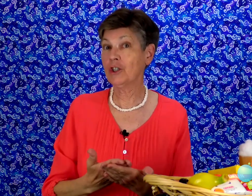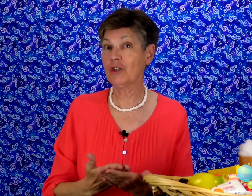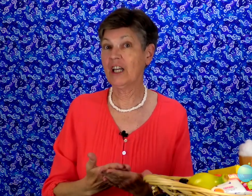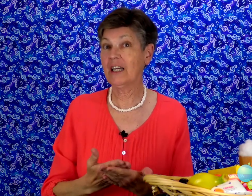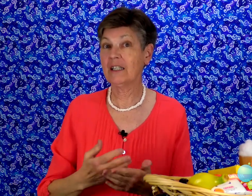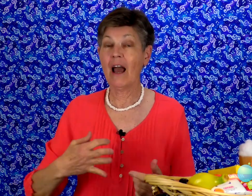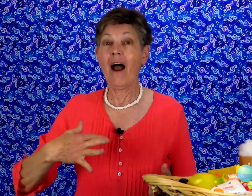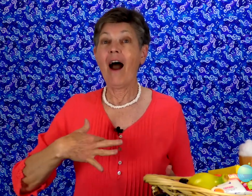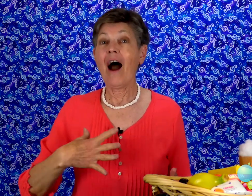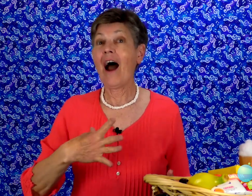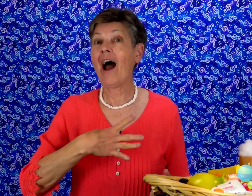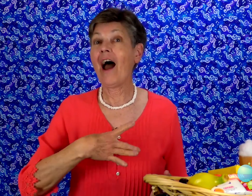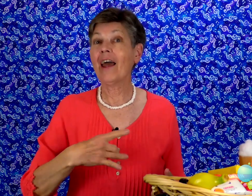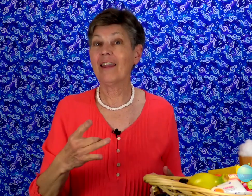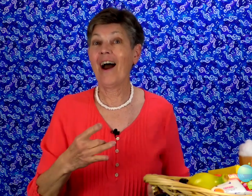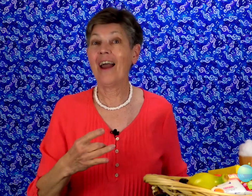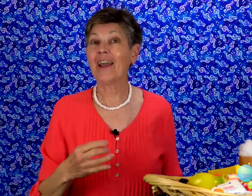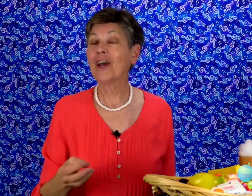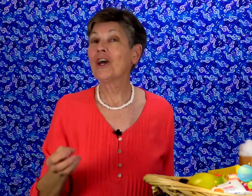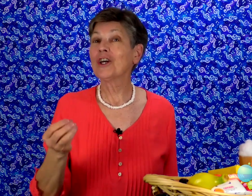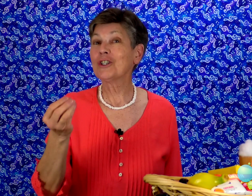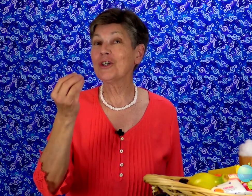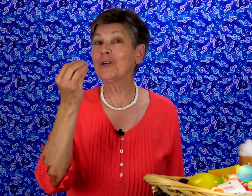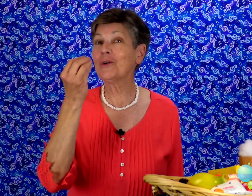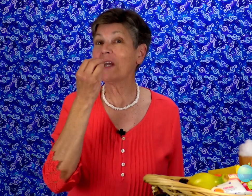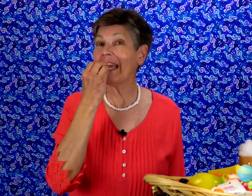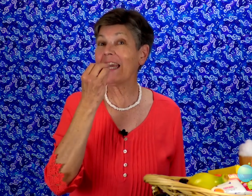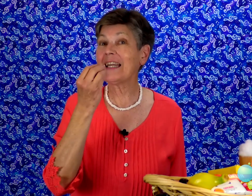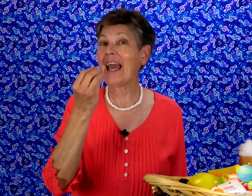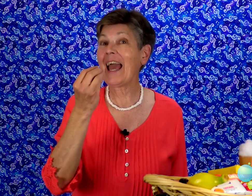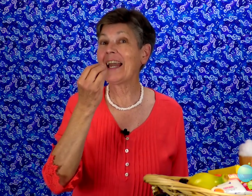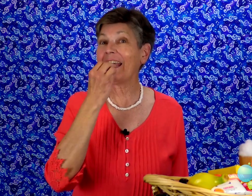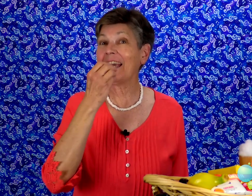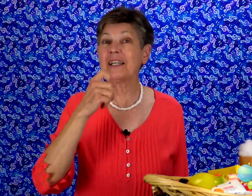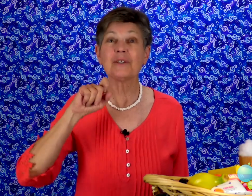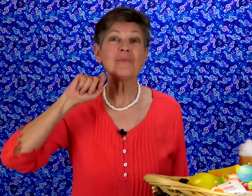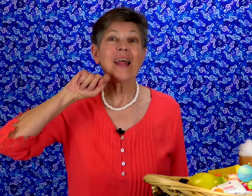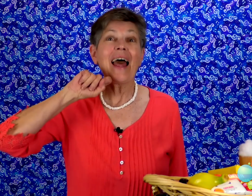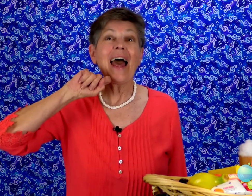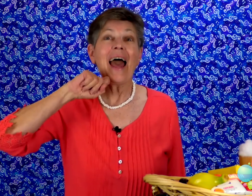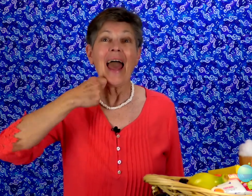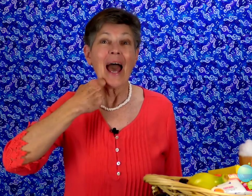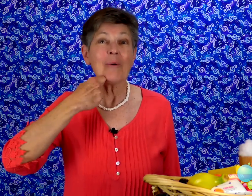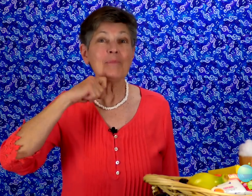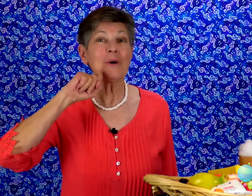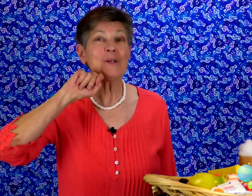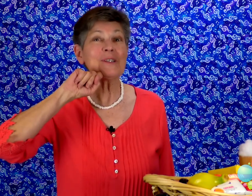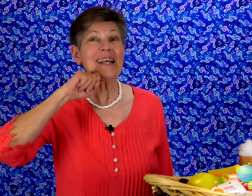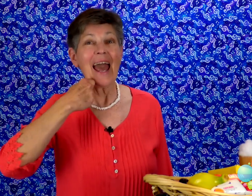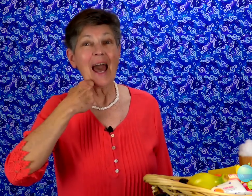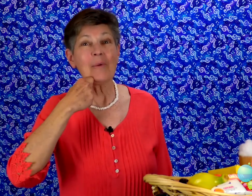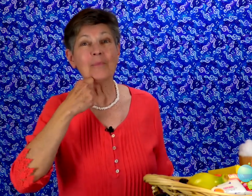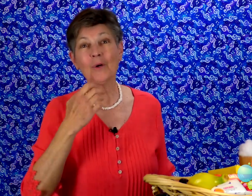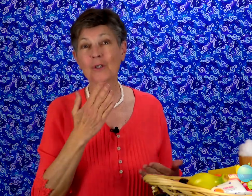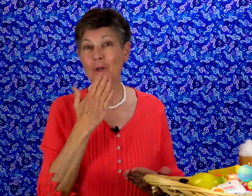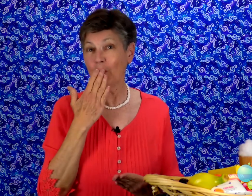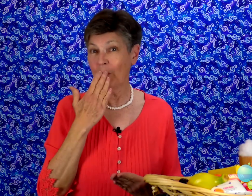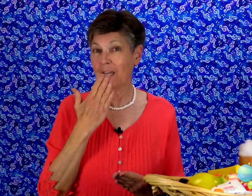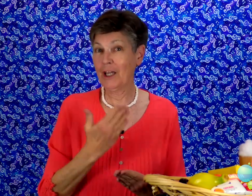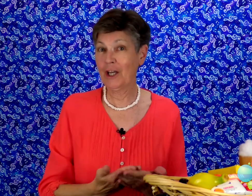treat. I like to eat and eat. Apples, apples are really